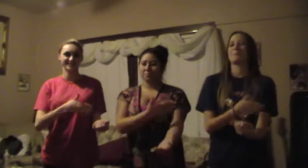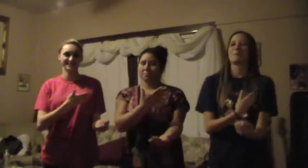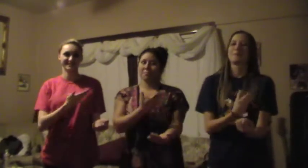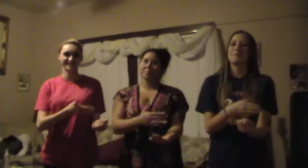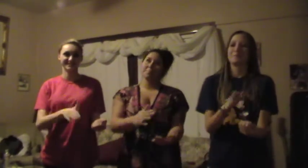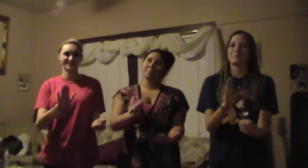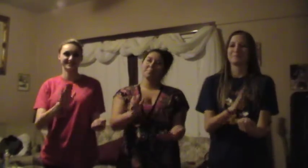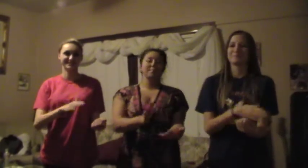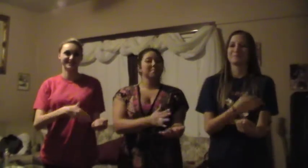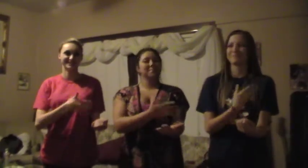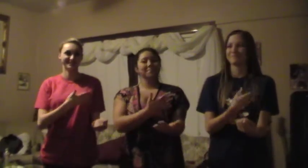Oh shit.